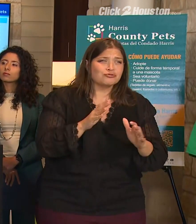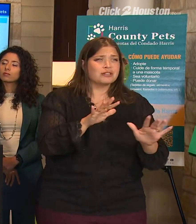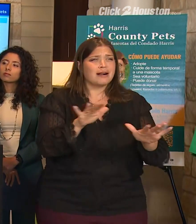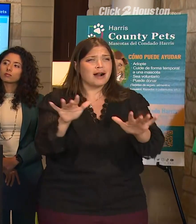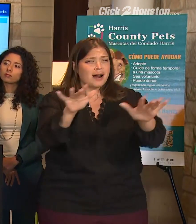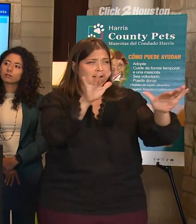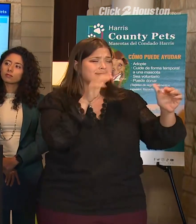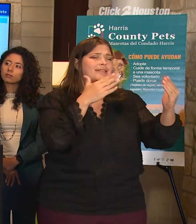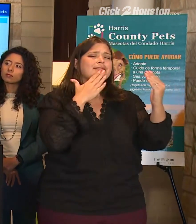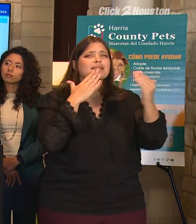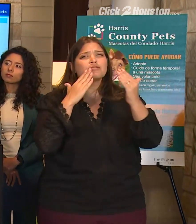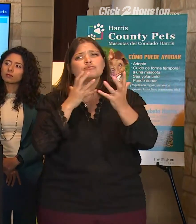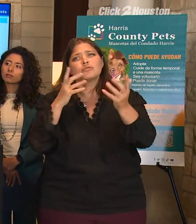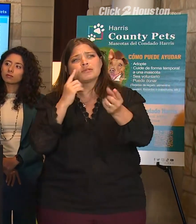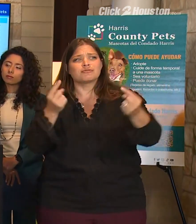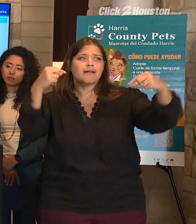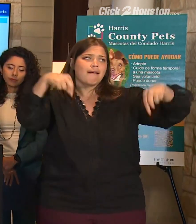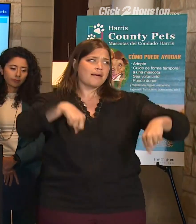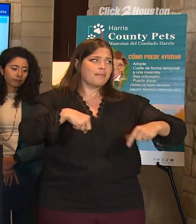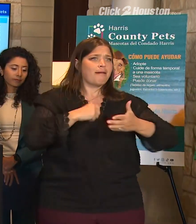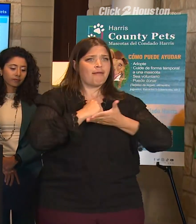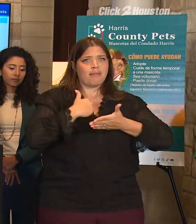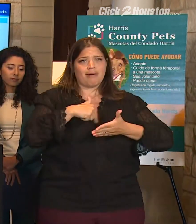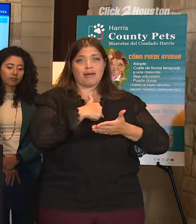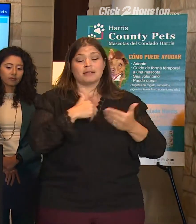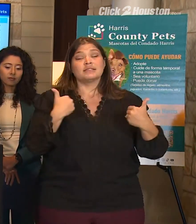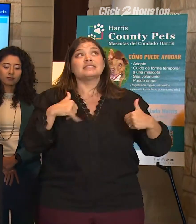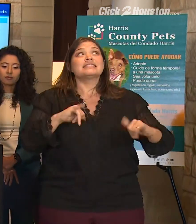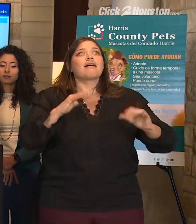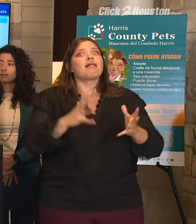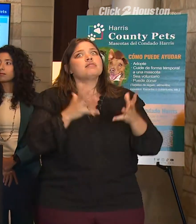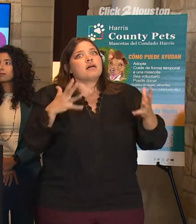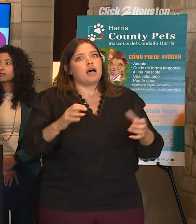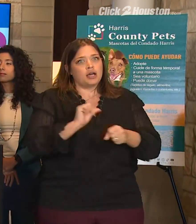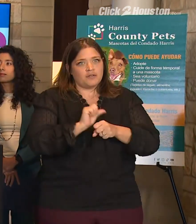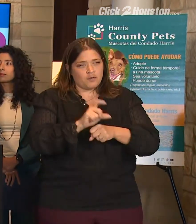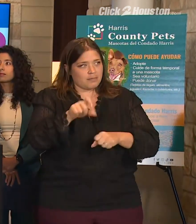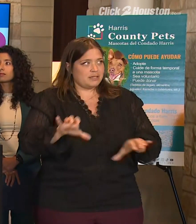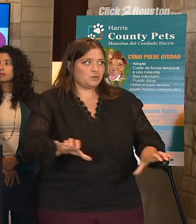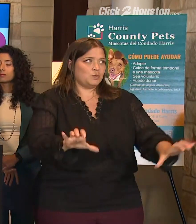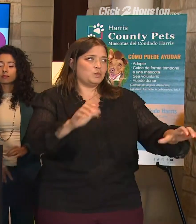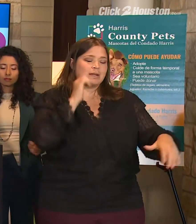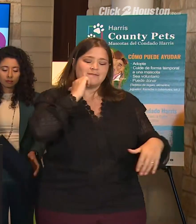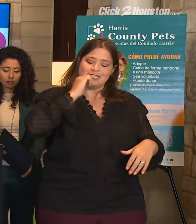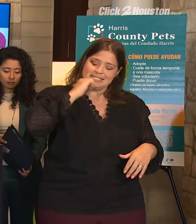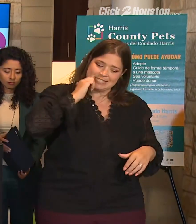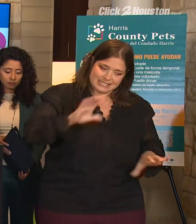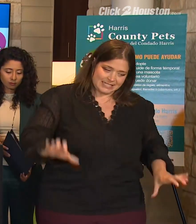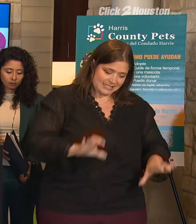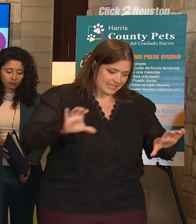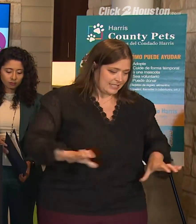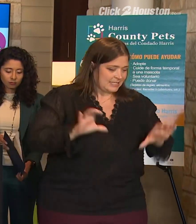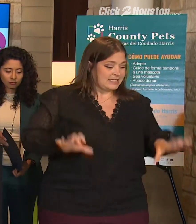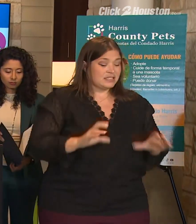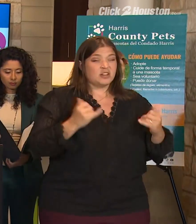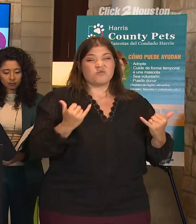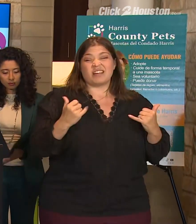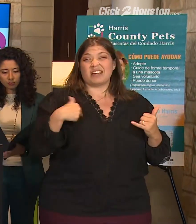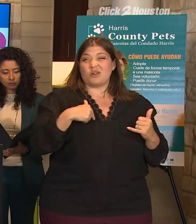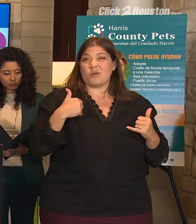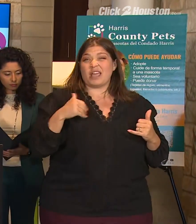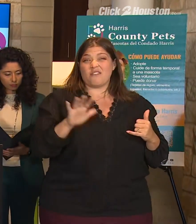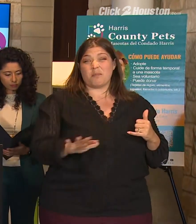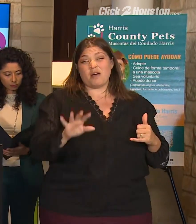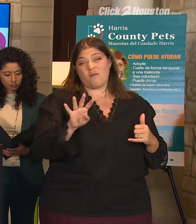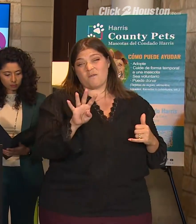Thank you so much for coming down and helping us. But there's still a lot of work to be done. You know, right now we have a total of just over